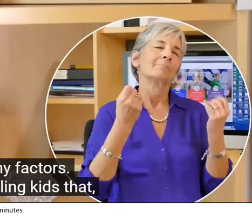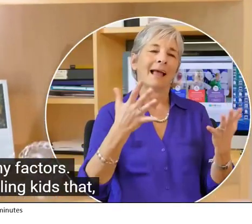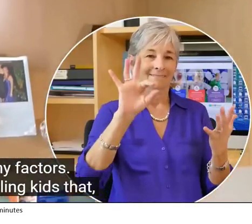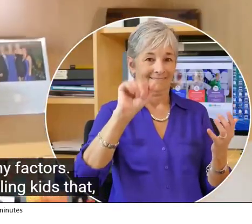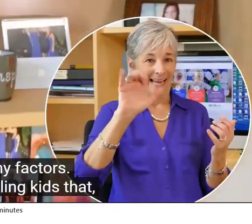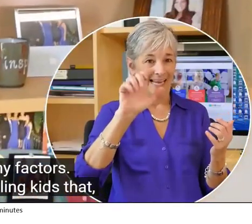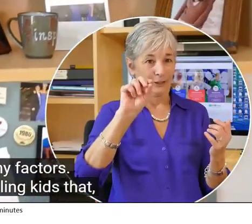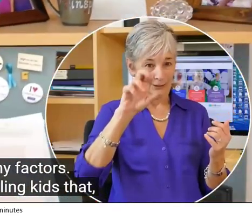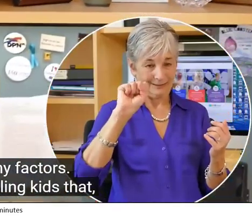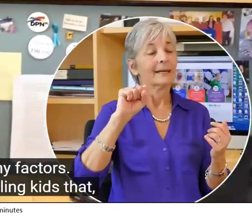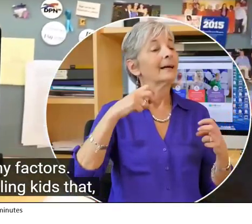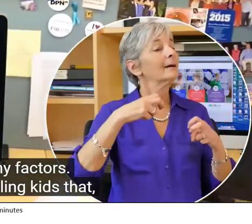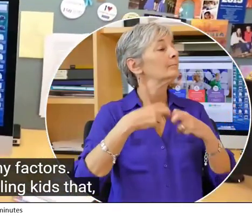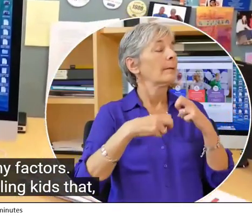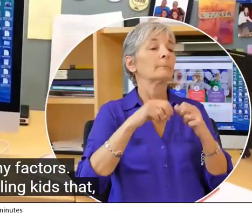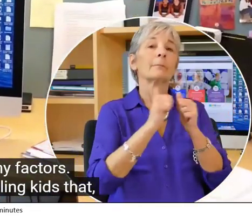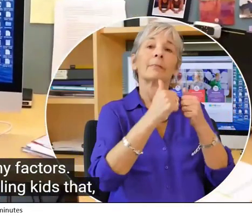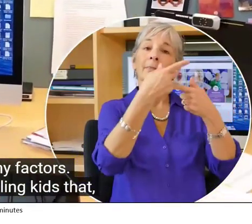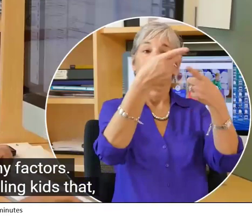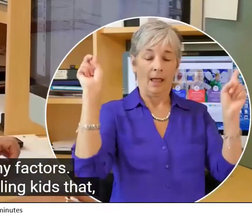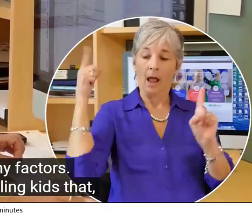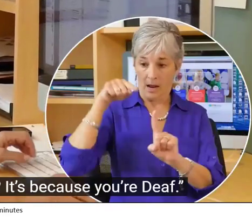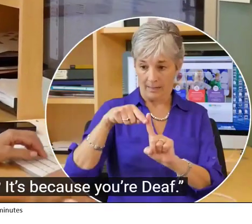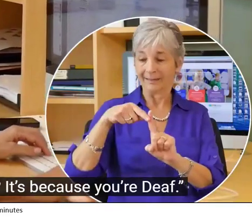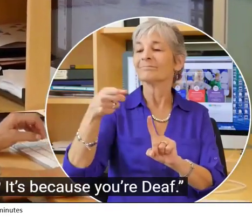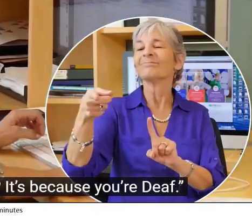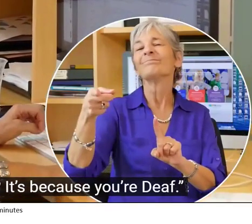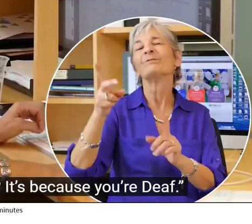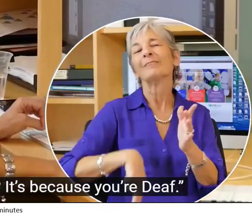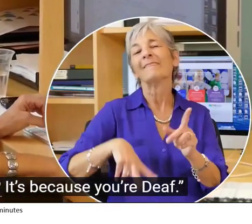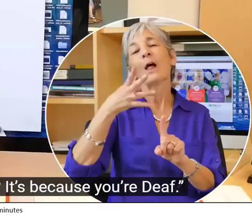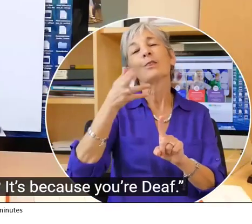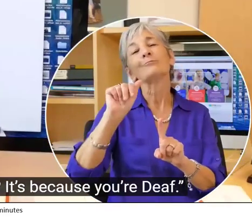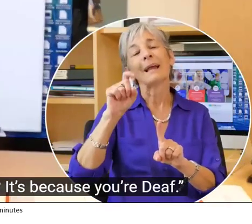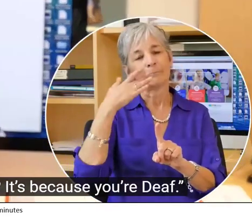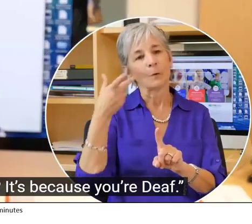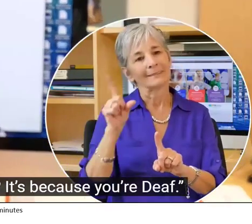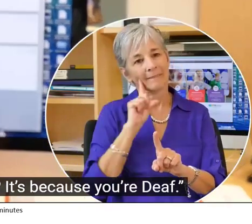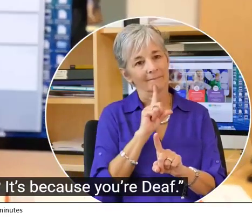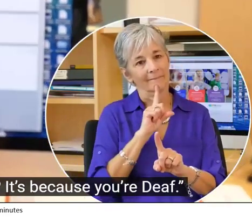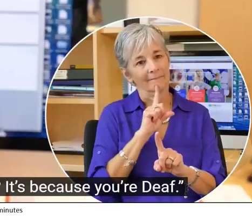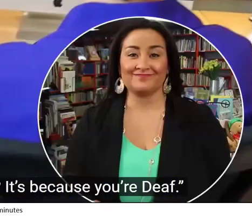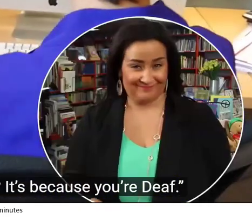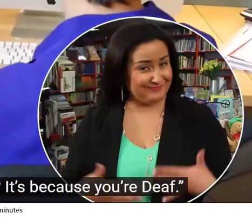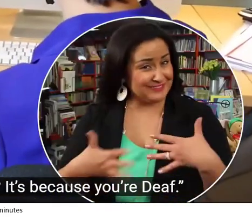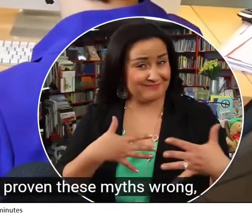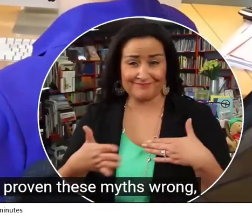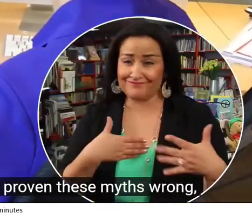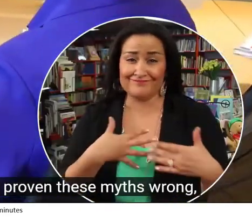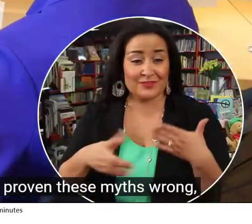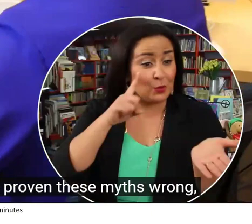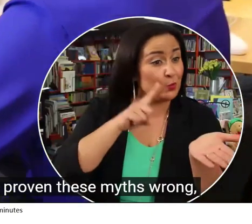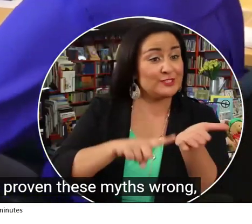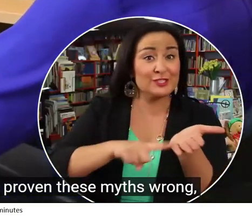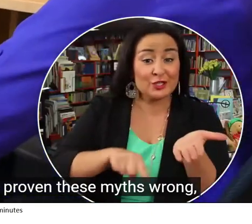Really, there's many factors. It's because people keep telling kids that, oh, you read at a 4th grade reading level, it's because you're deaf. But